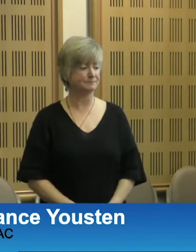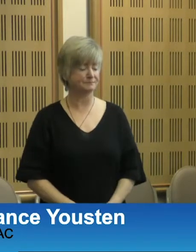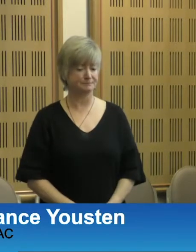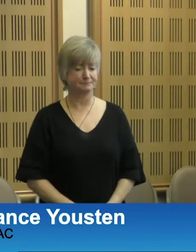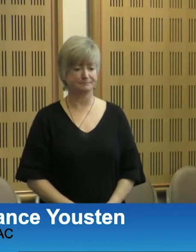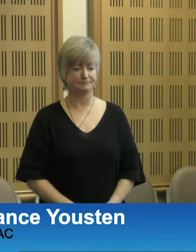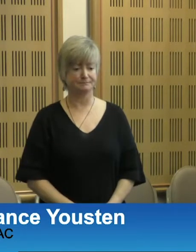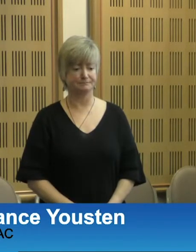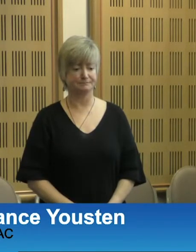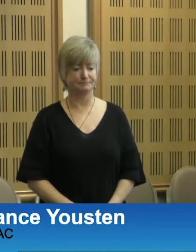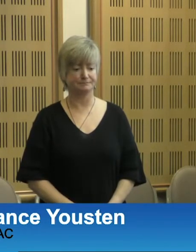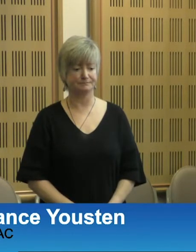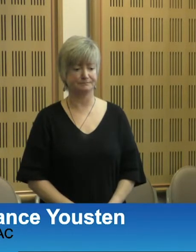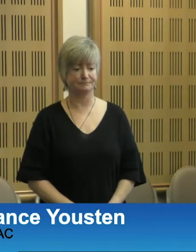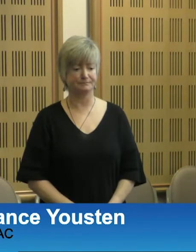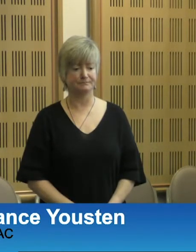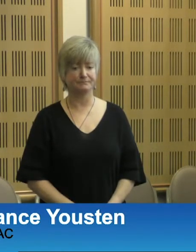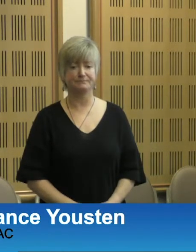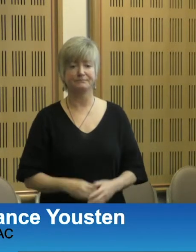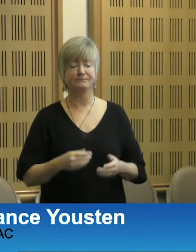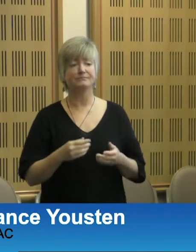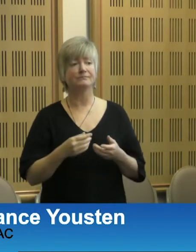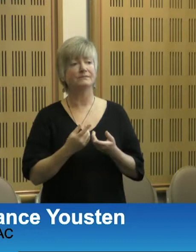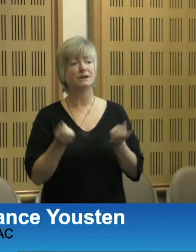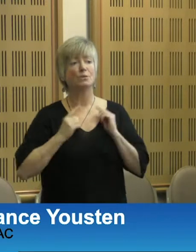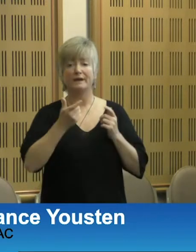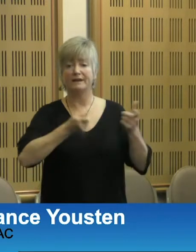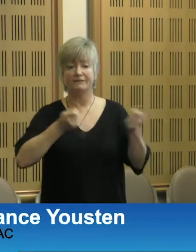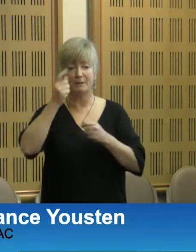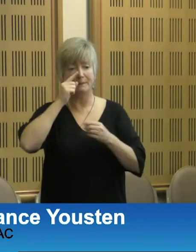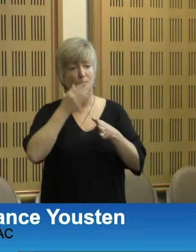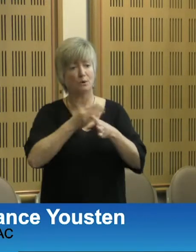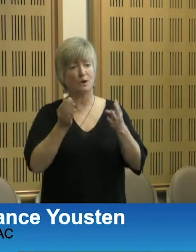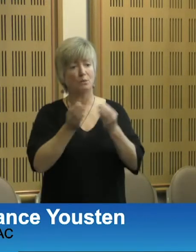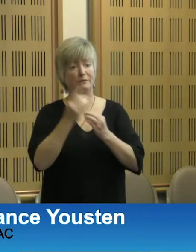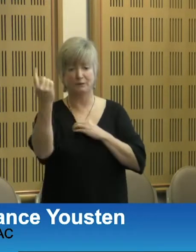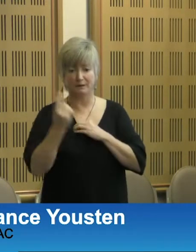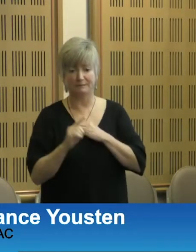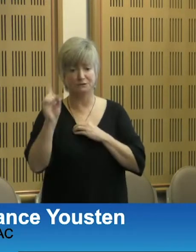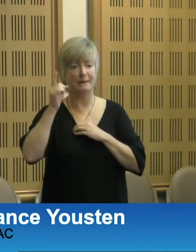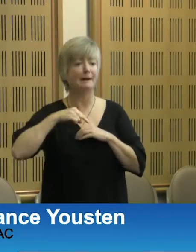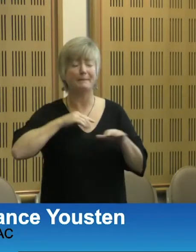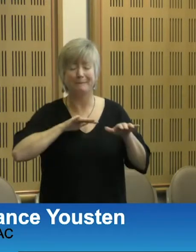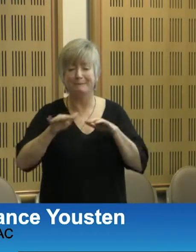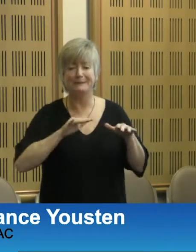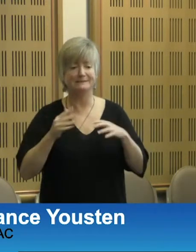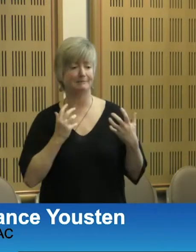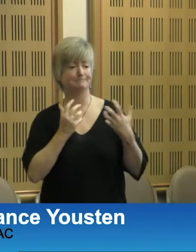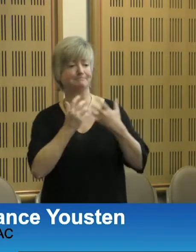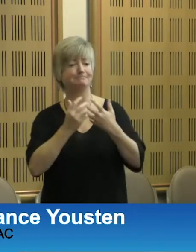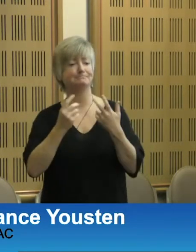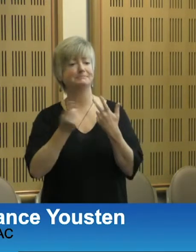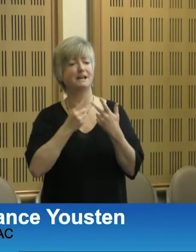invited the people we've been working with to come along today, but they are also very busy and engaged in other